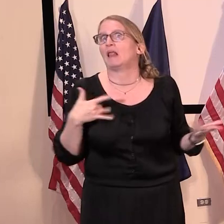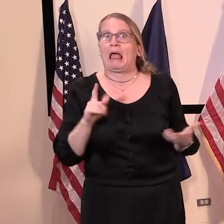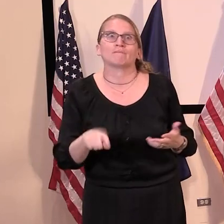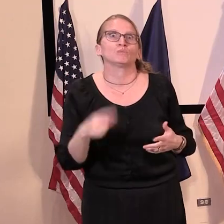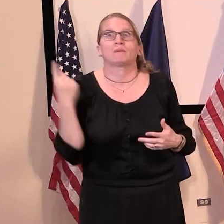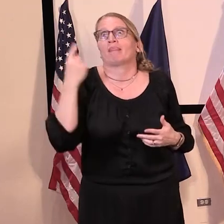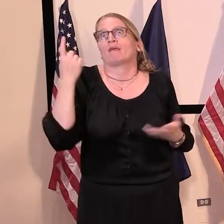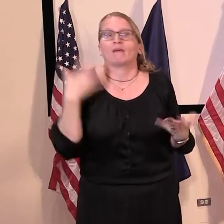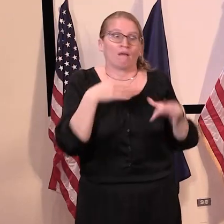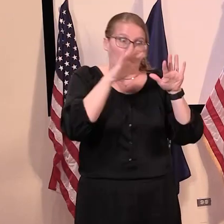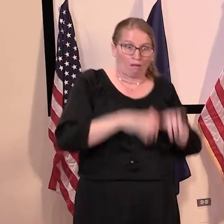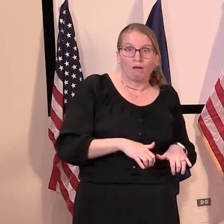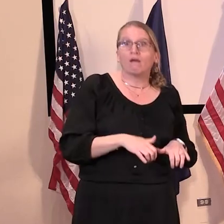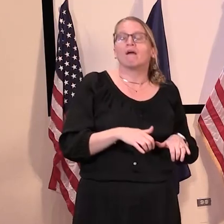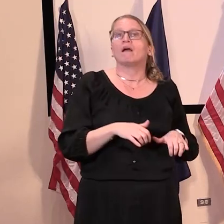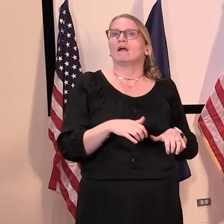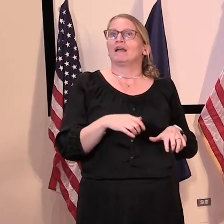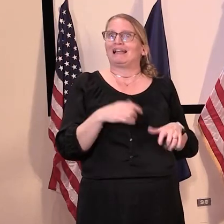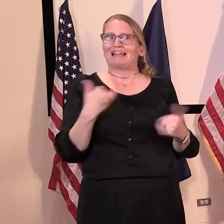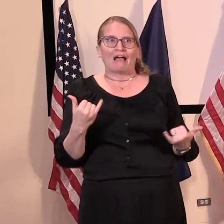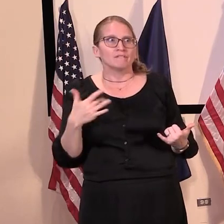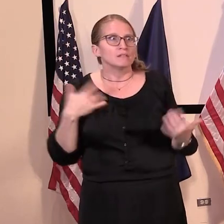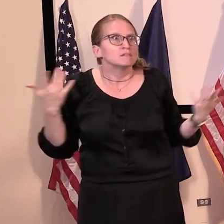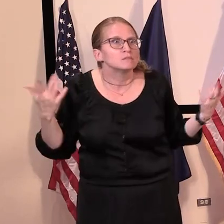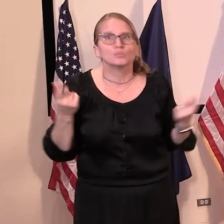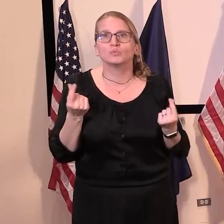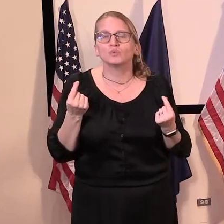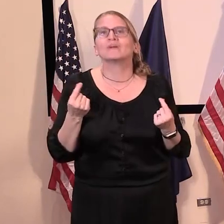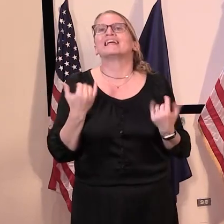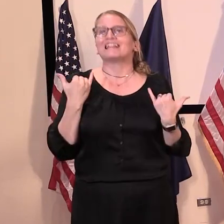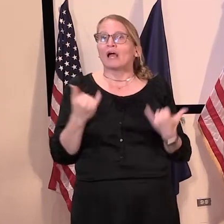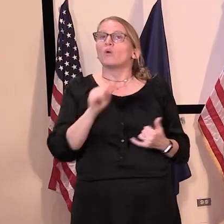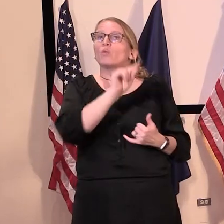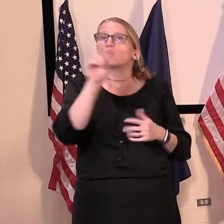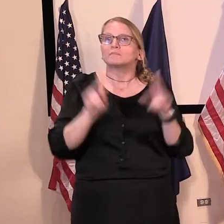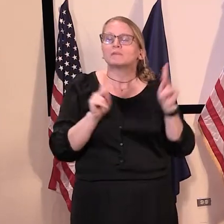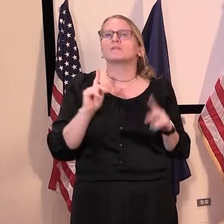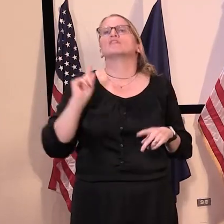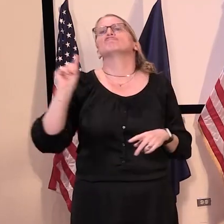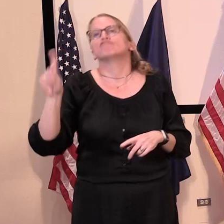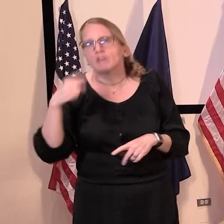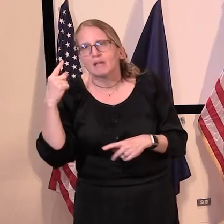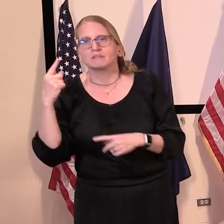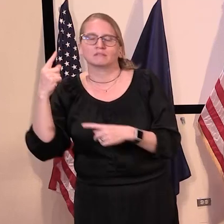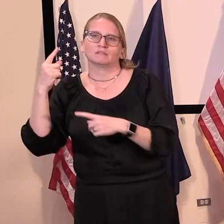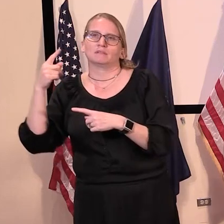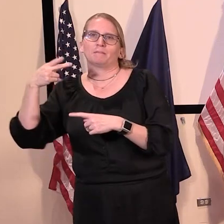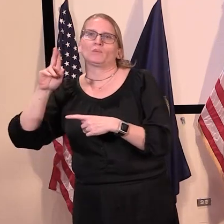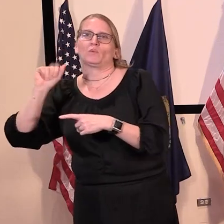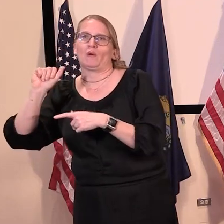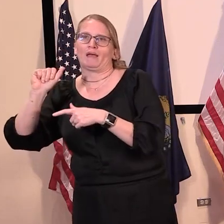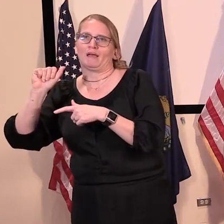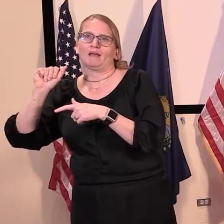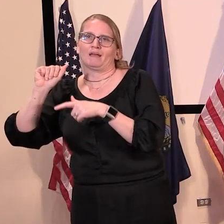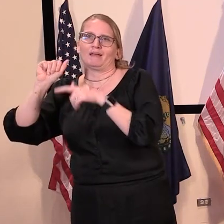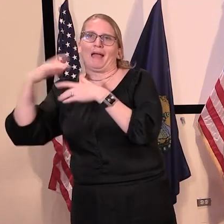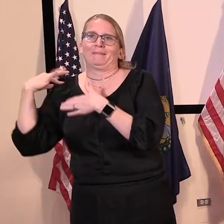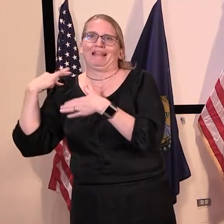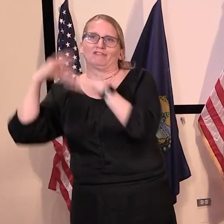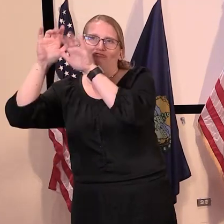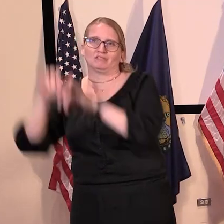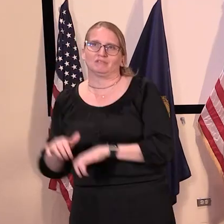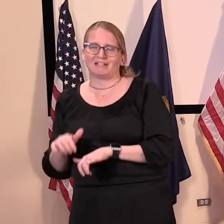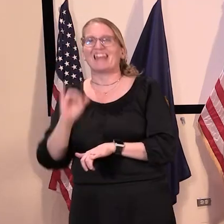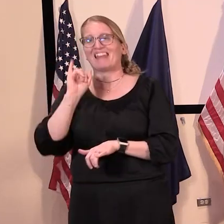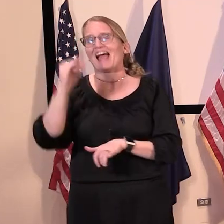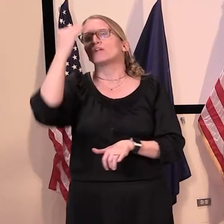Wednesday. Um, and again, that was, um, I know it gets confusing there. There's really no good solution. Um, uh, but we're,